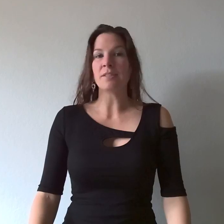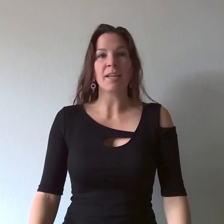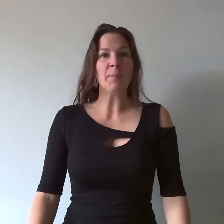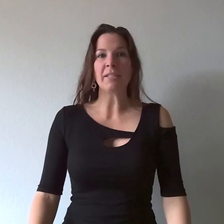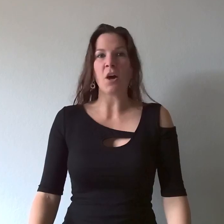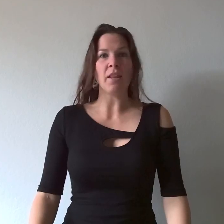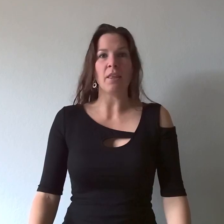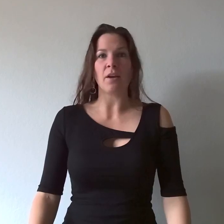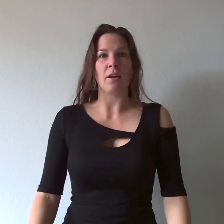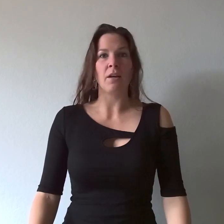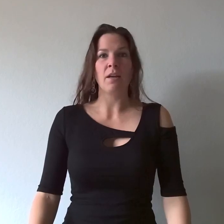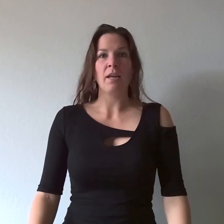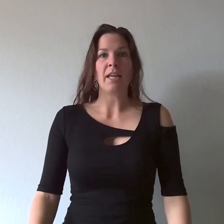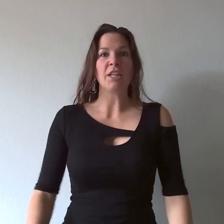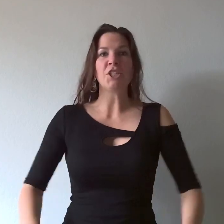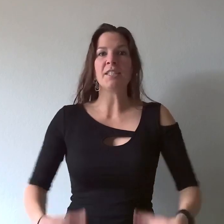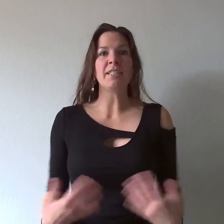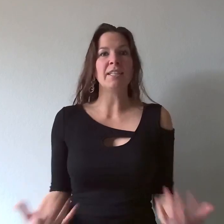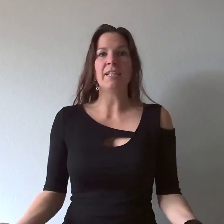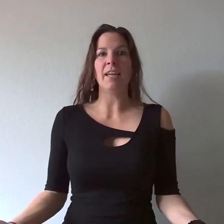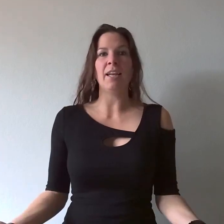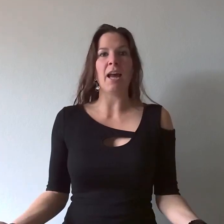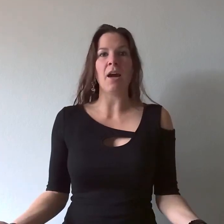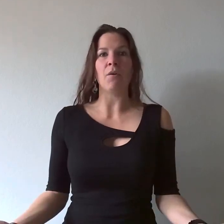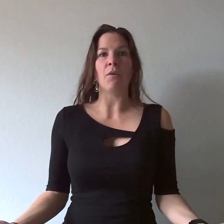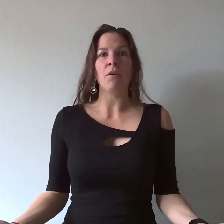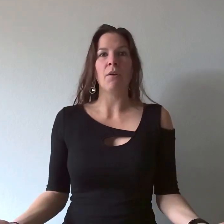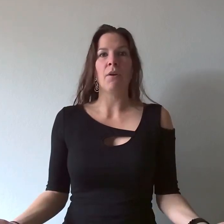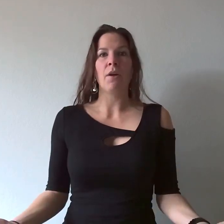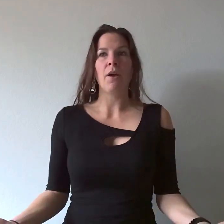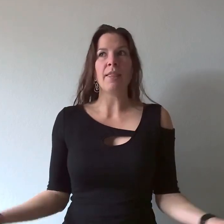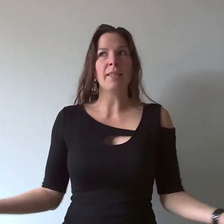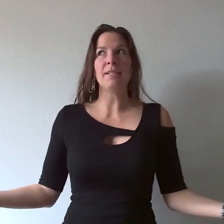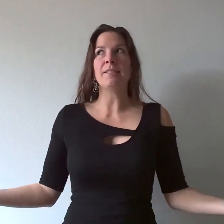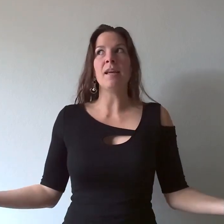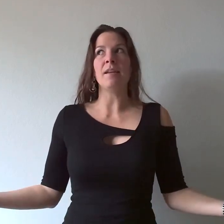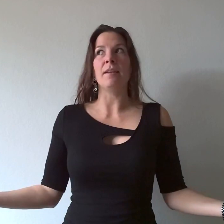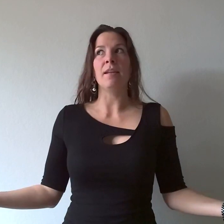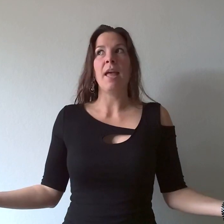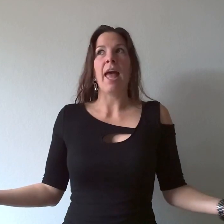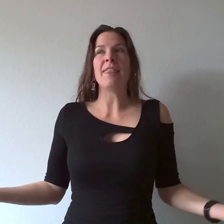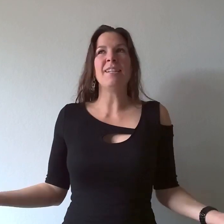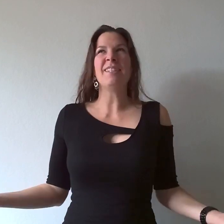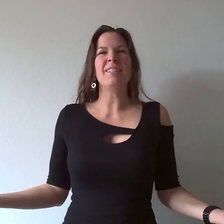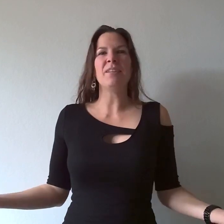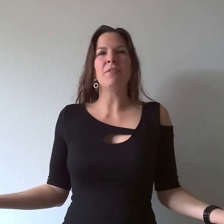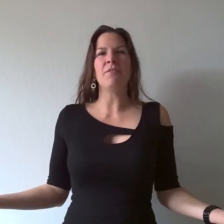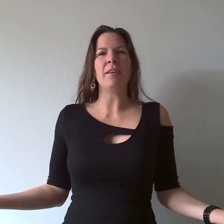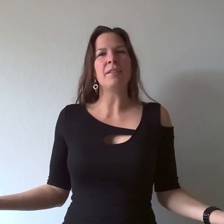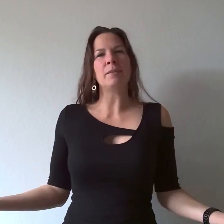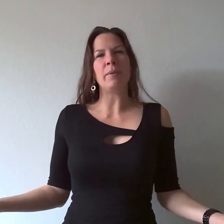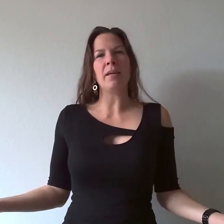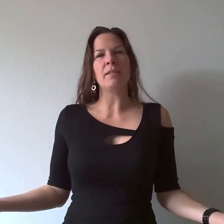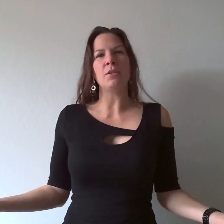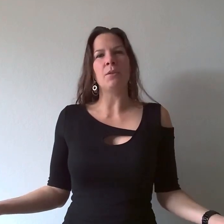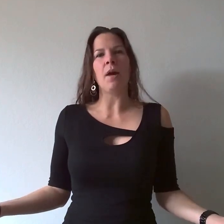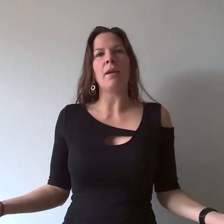like my toddler you just need to get it out and then it's done and then it doesn't even feel as big as you thought it